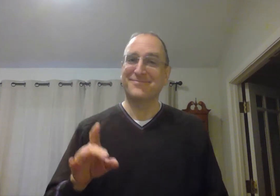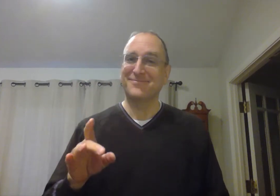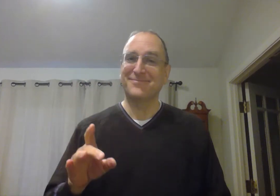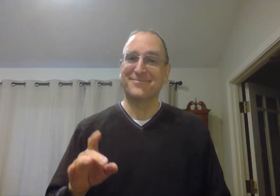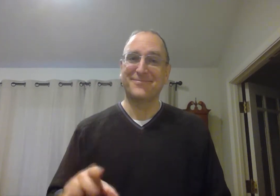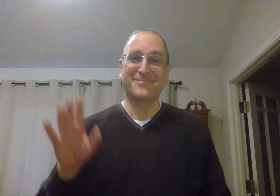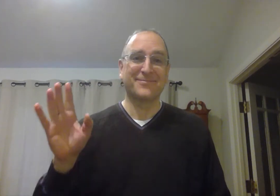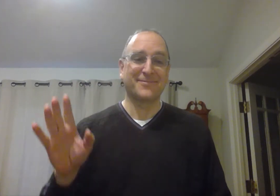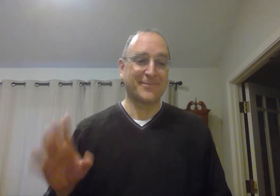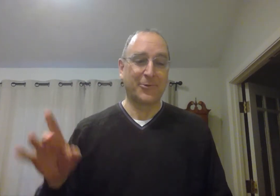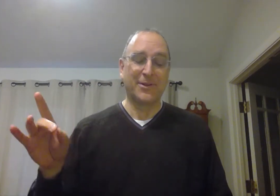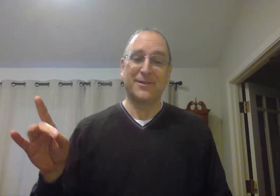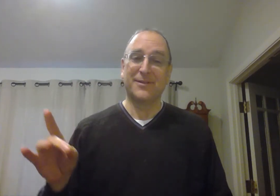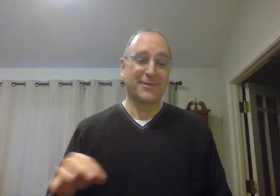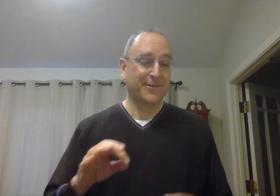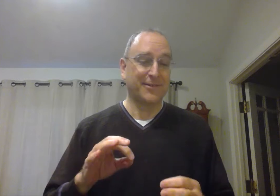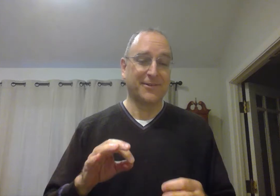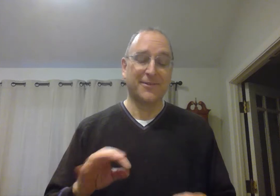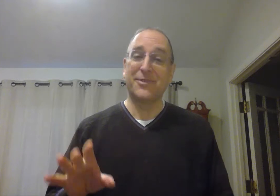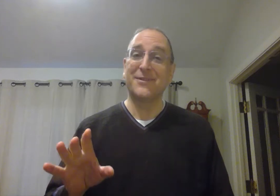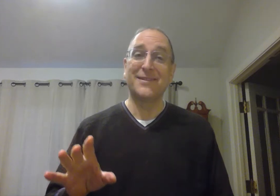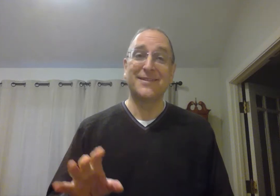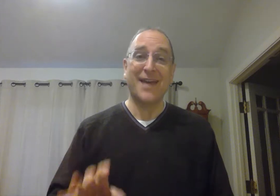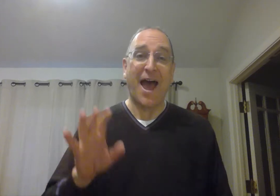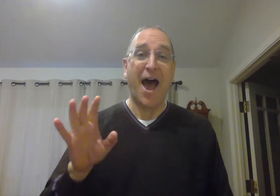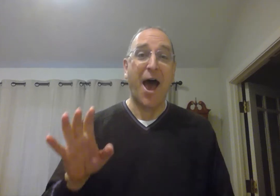two, one, two, three, four.